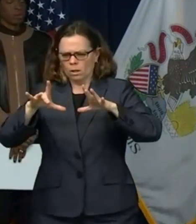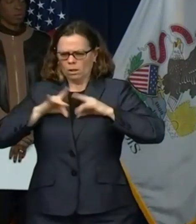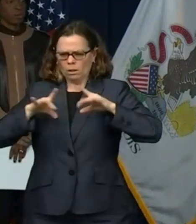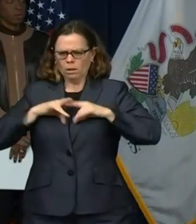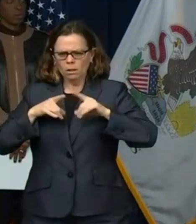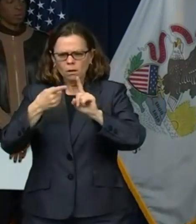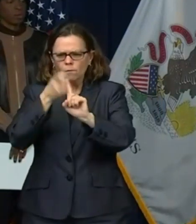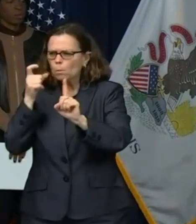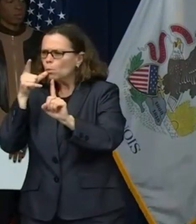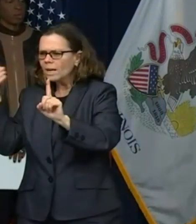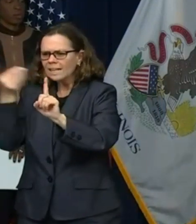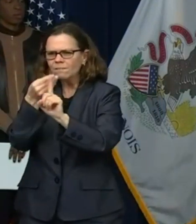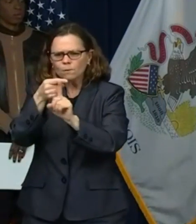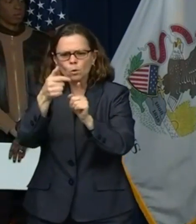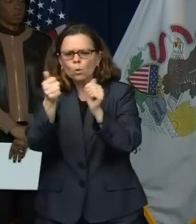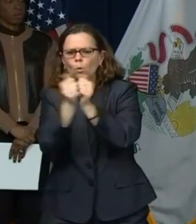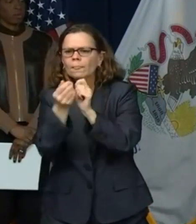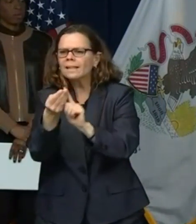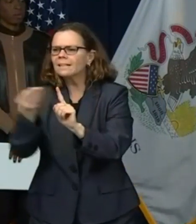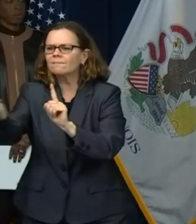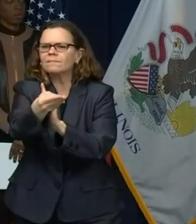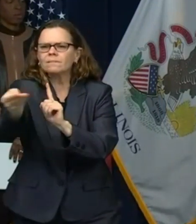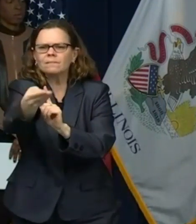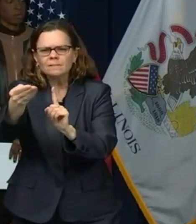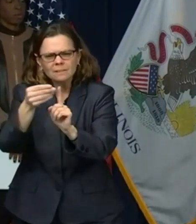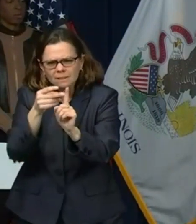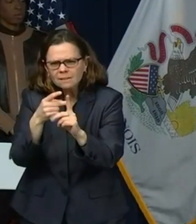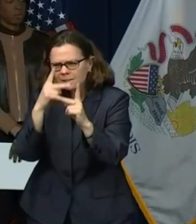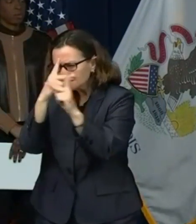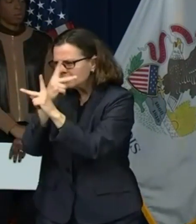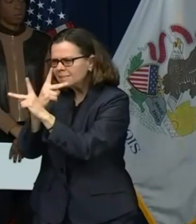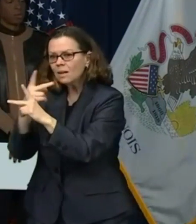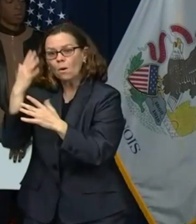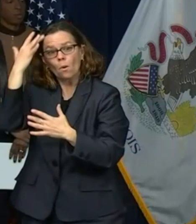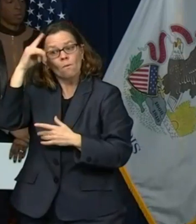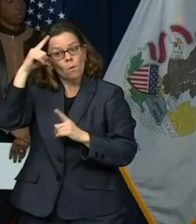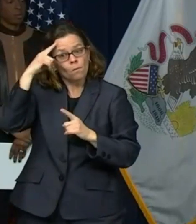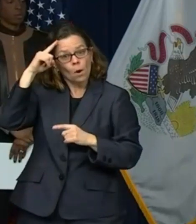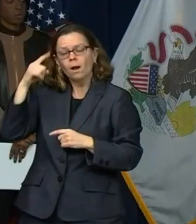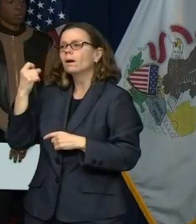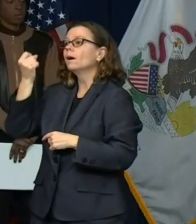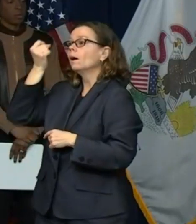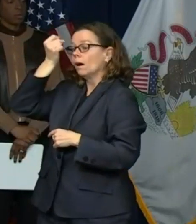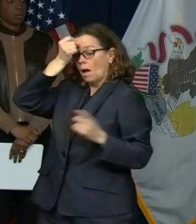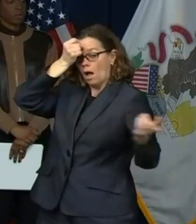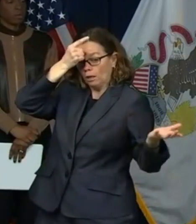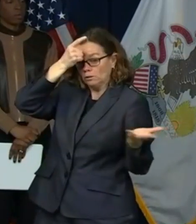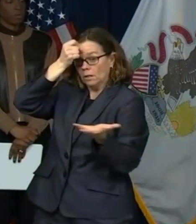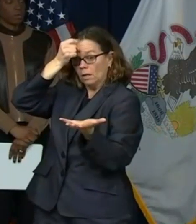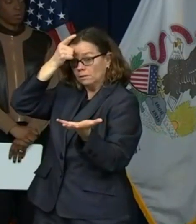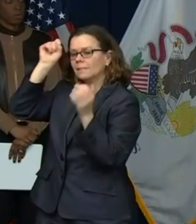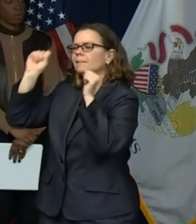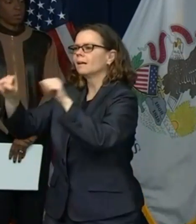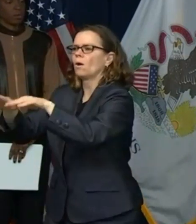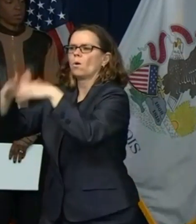But right now, as you heard, you know, we are still climbing this peak and we're still, you know, kind of,